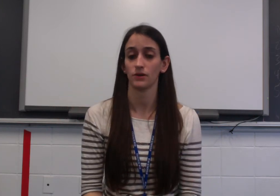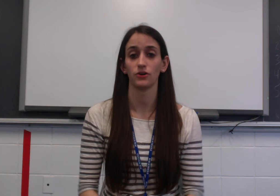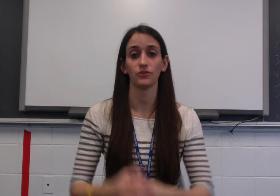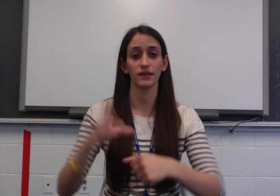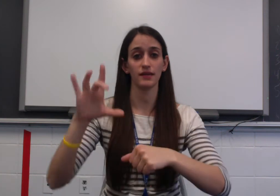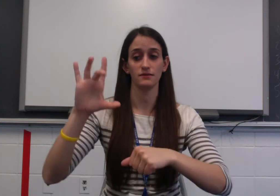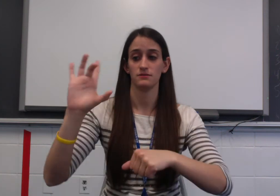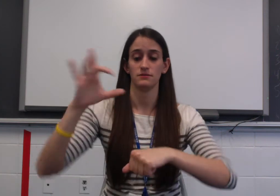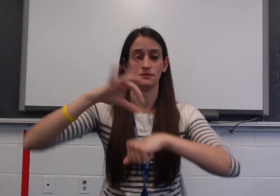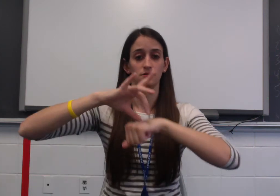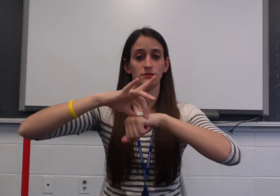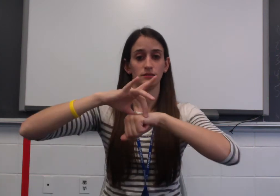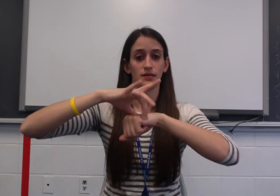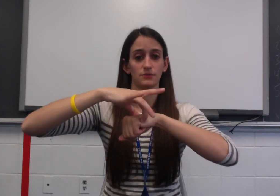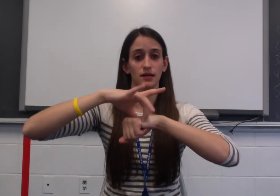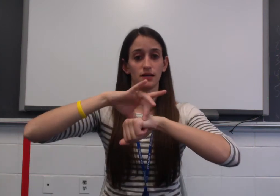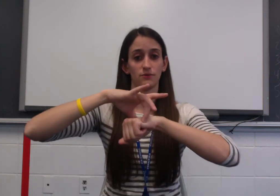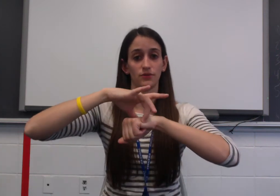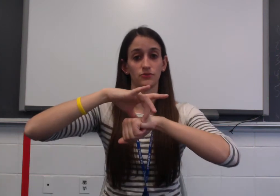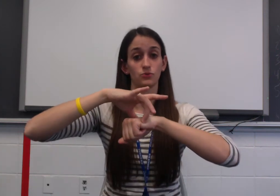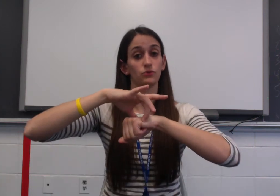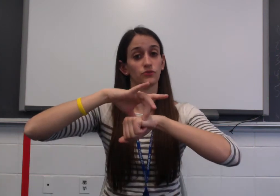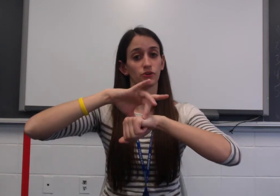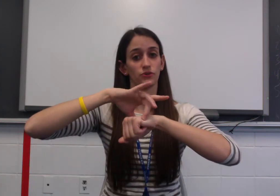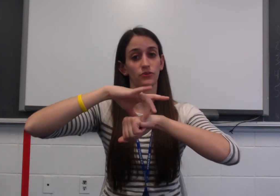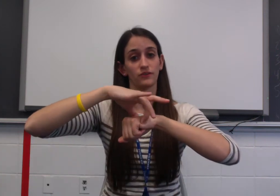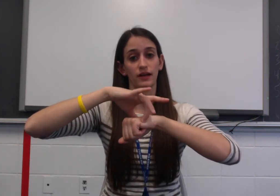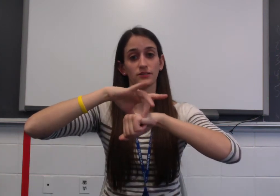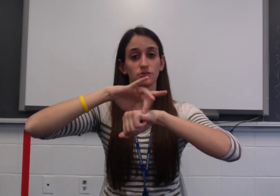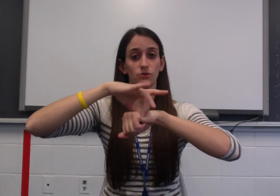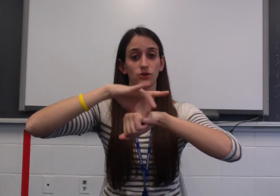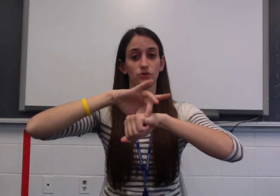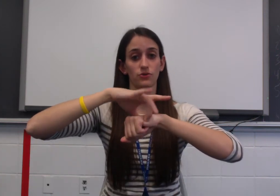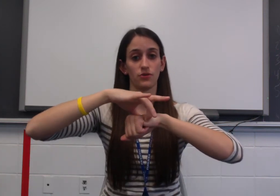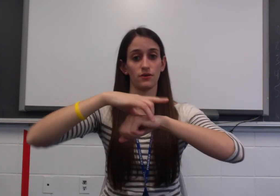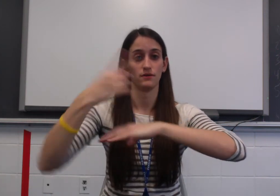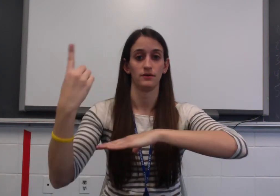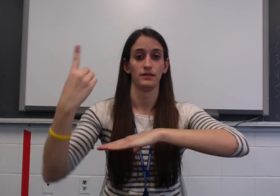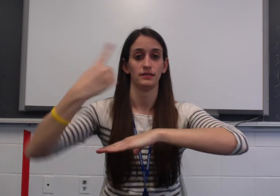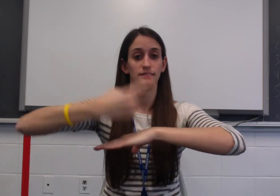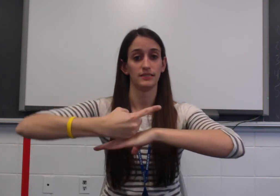Earth Day. Same sign with school for Earth Science. Earth Day.